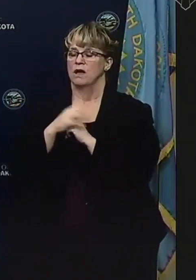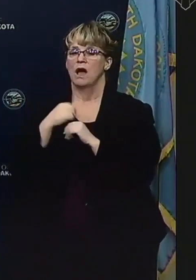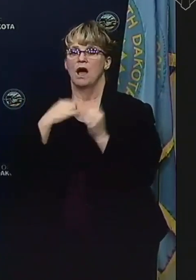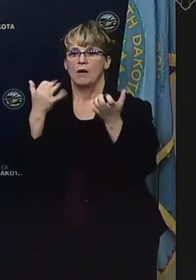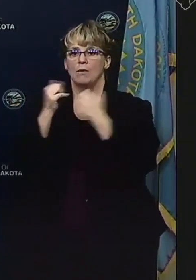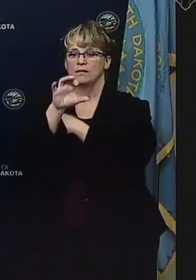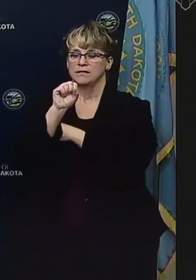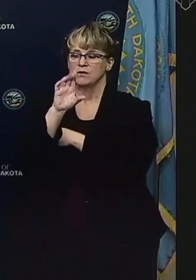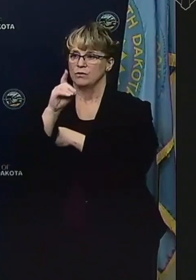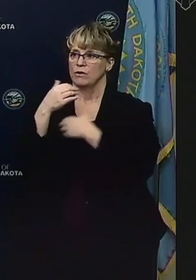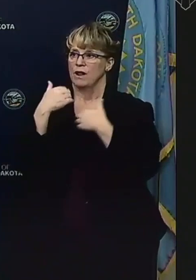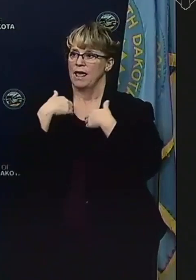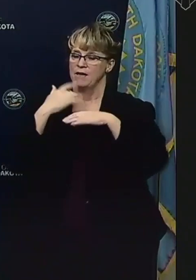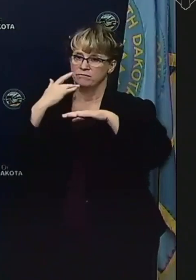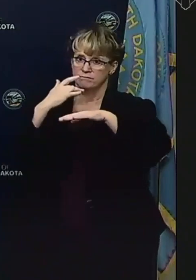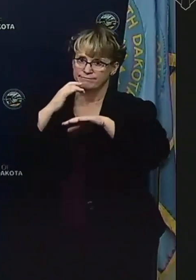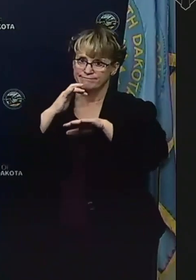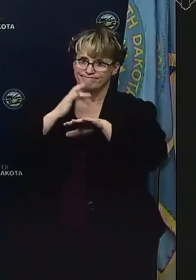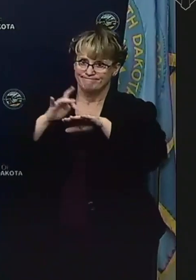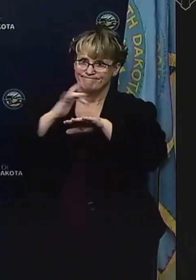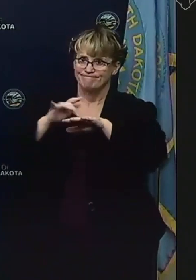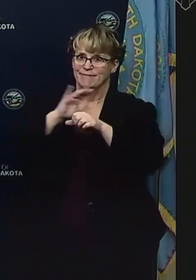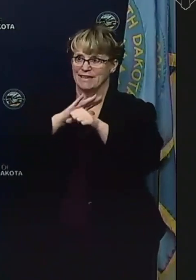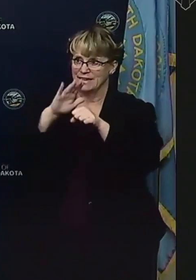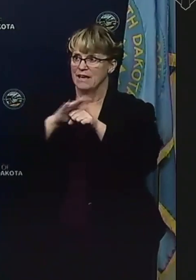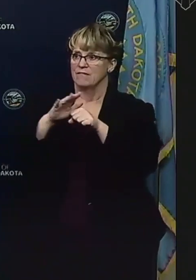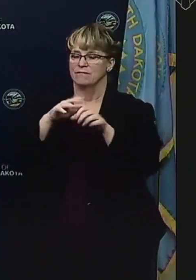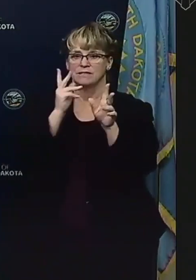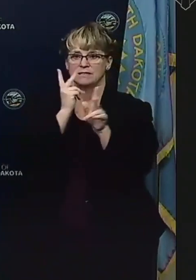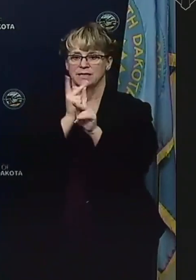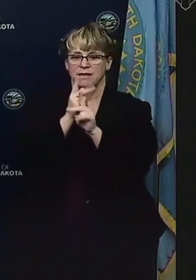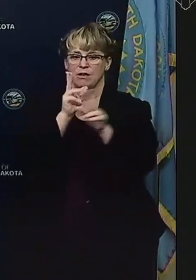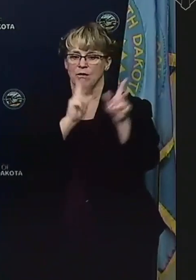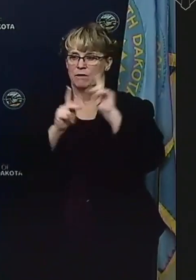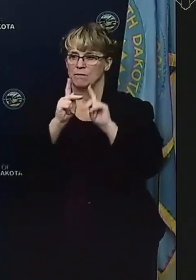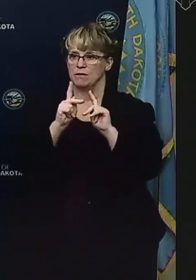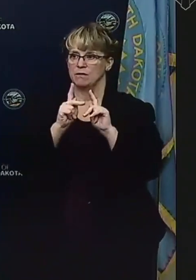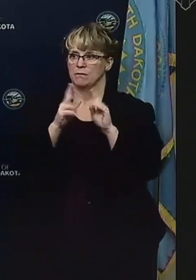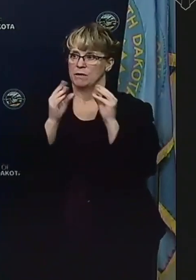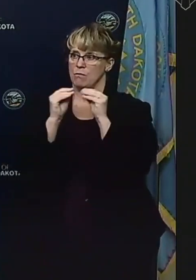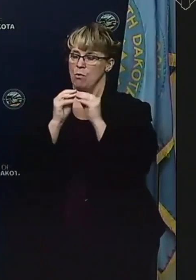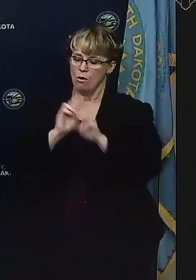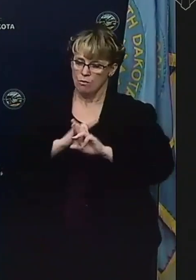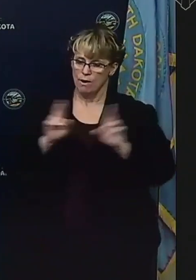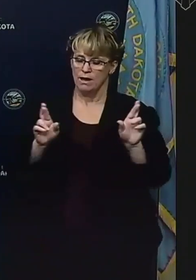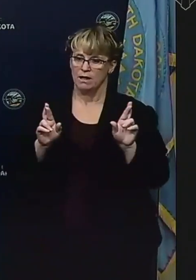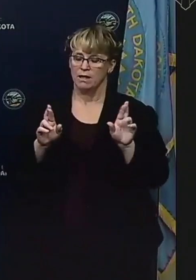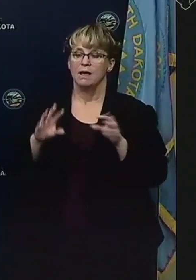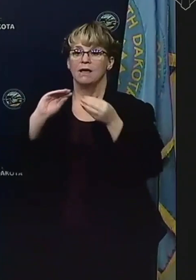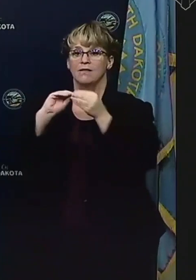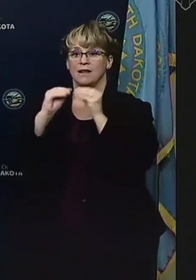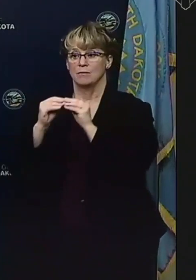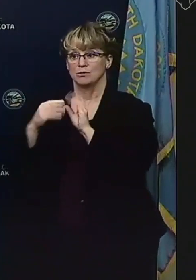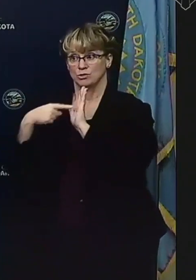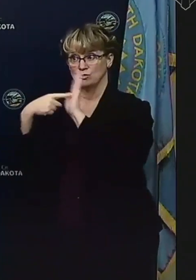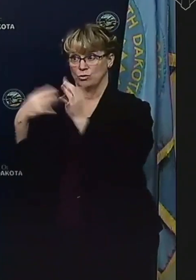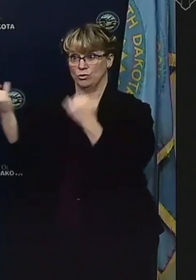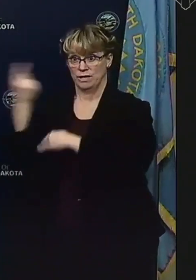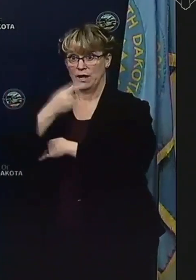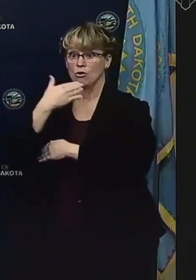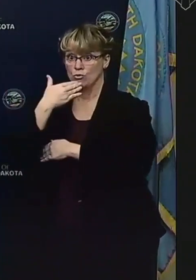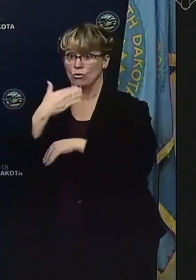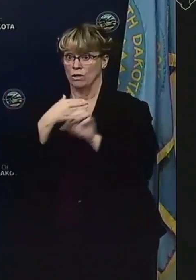us to have all the capacity in the world to take care of individuals and to be overprepared. Even though these numbers we're going to show you today are